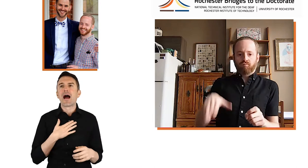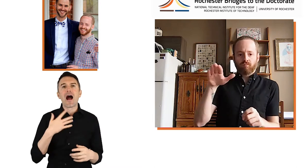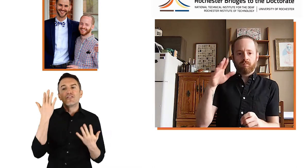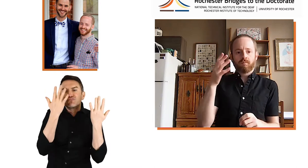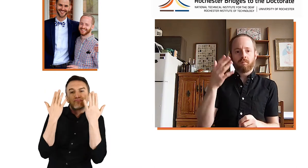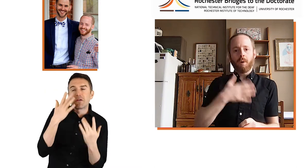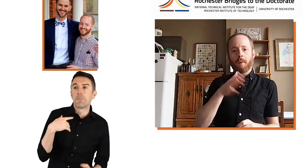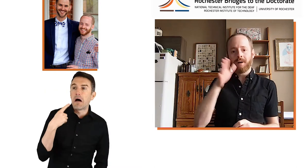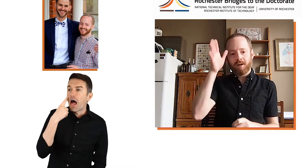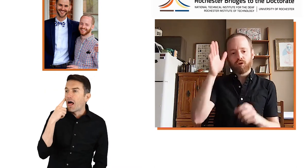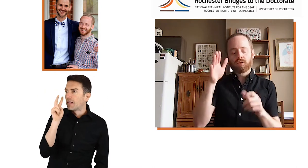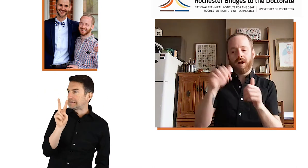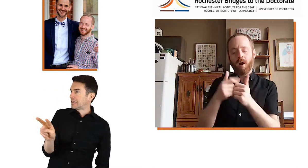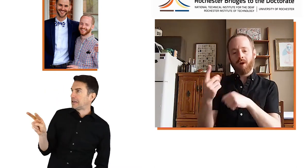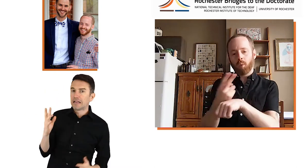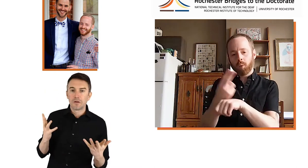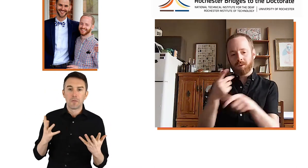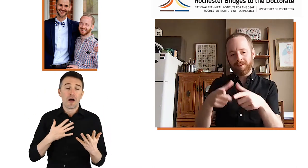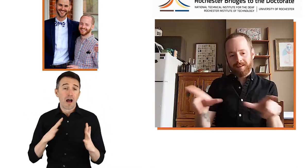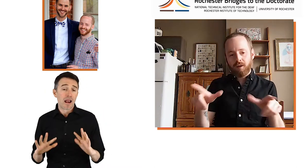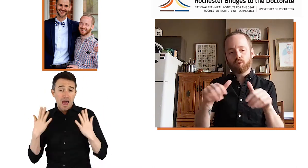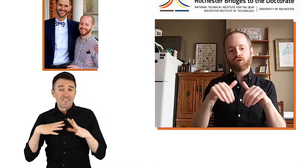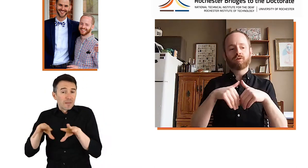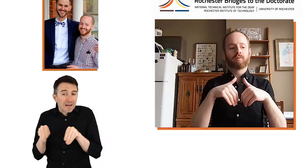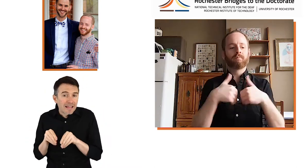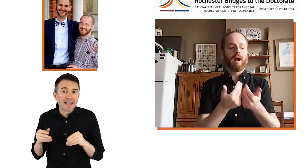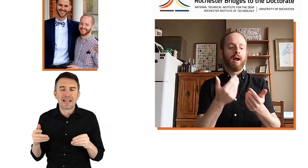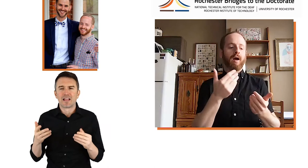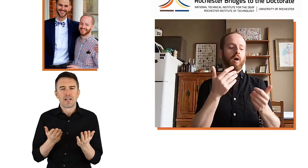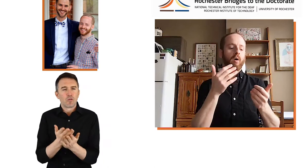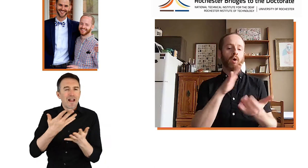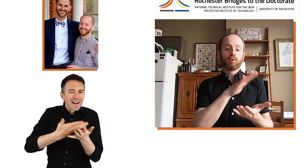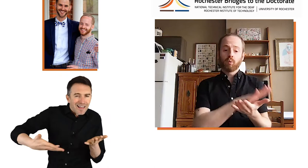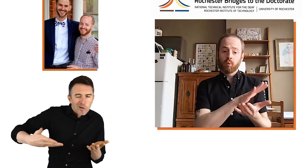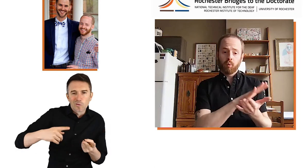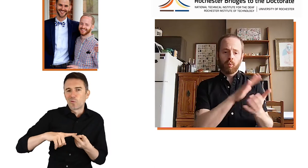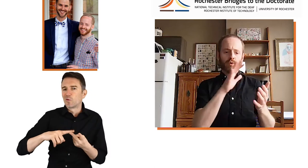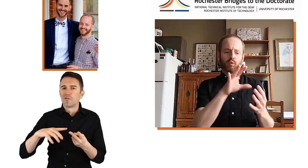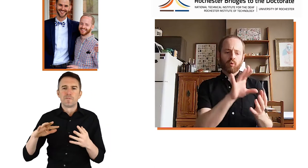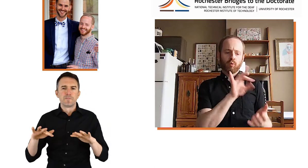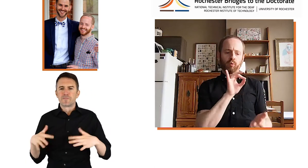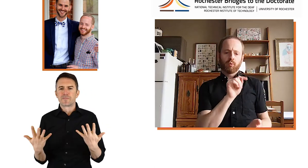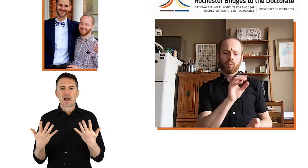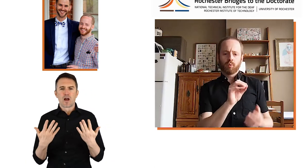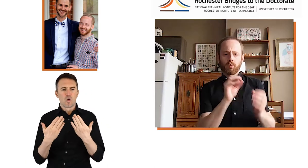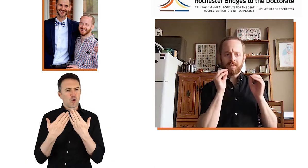out some observations from my life growing up and how my parents used language and how